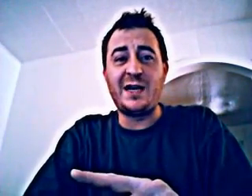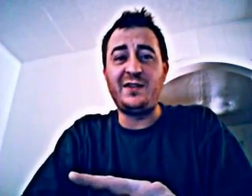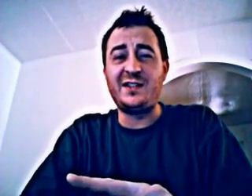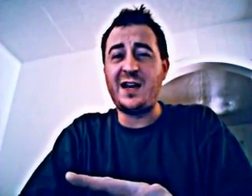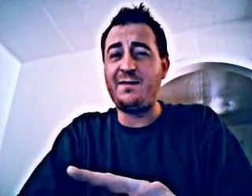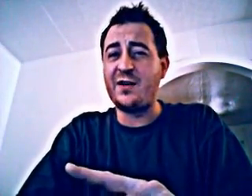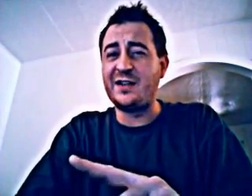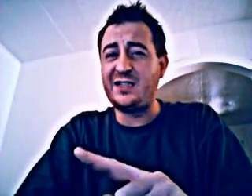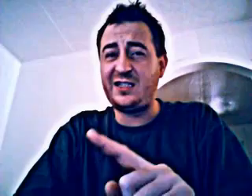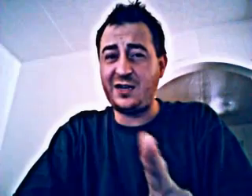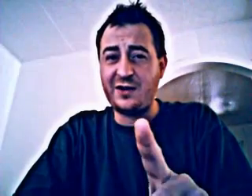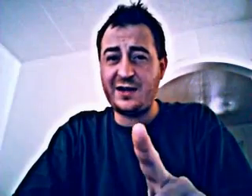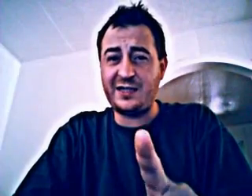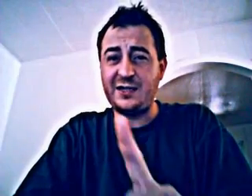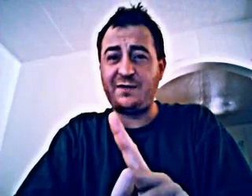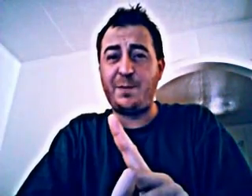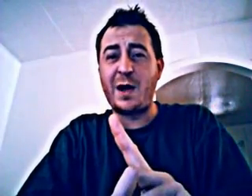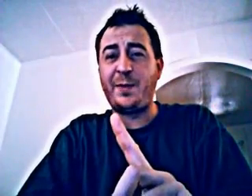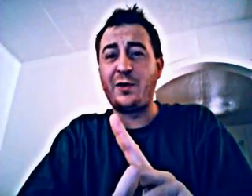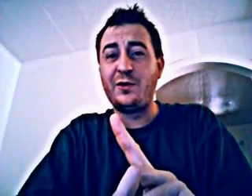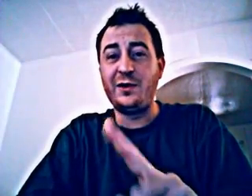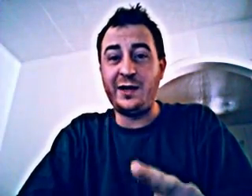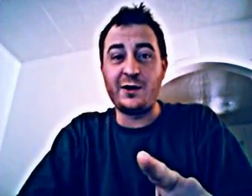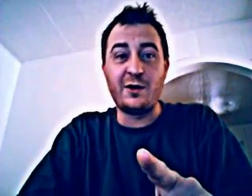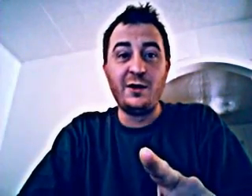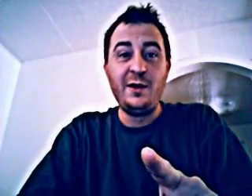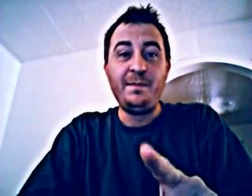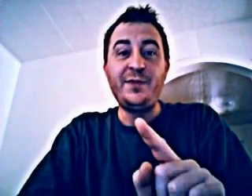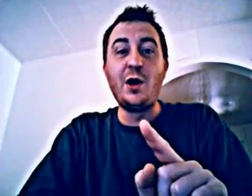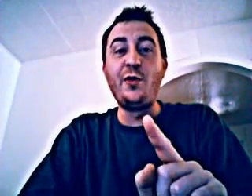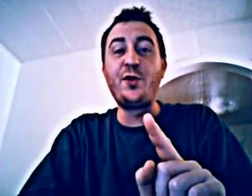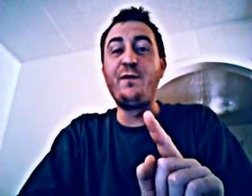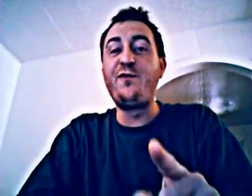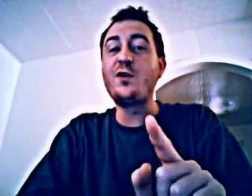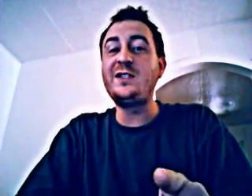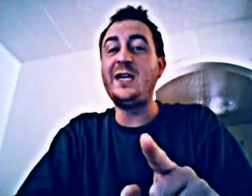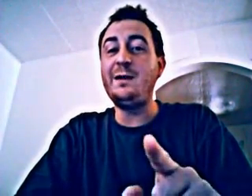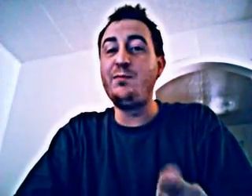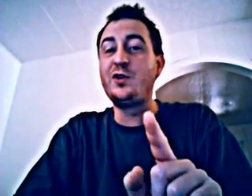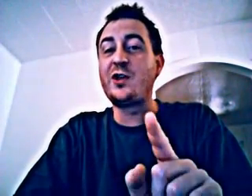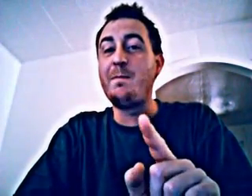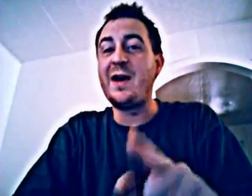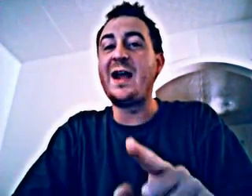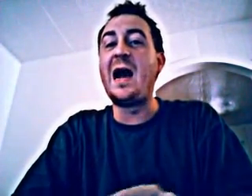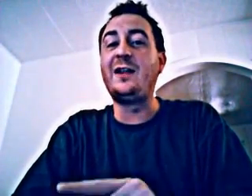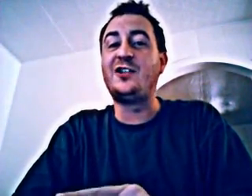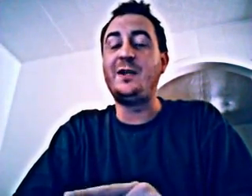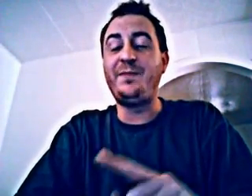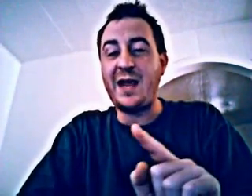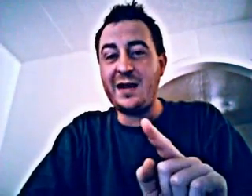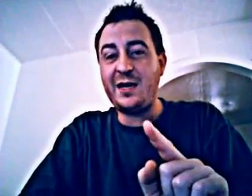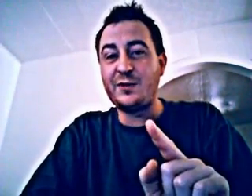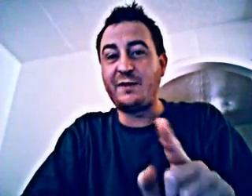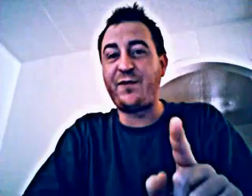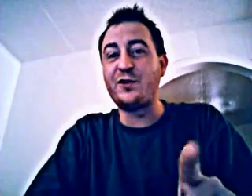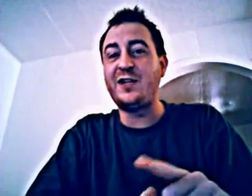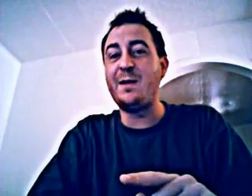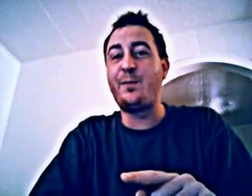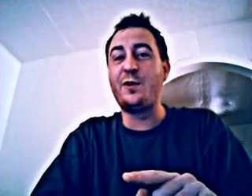take this day very serious. He's a popular leader. The author of 14 books on biology. And he was the first Emperor